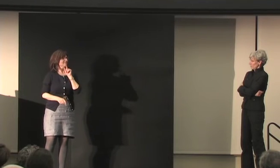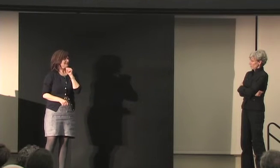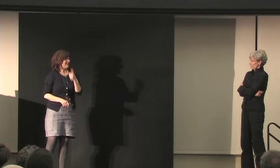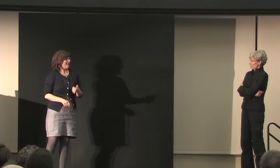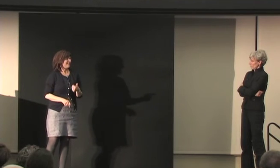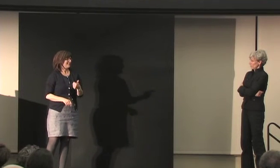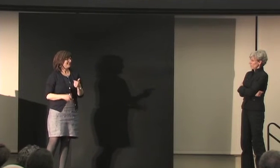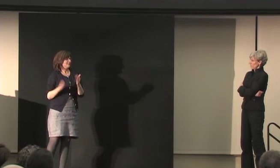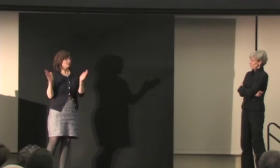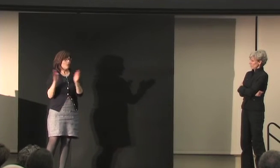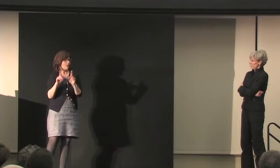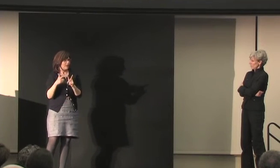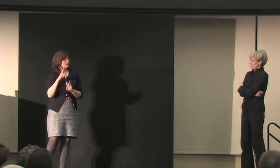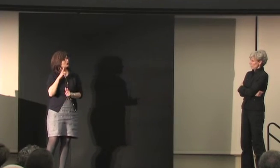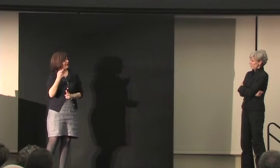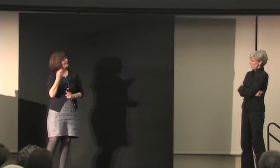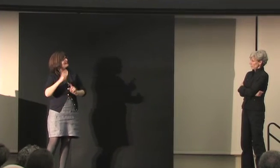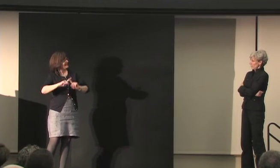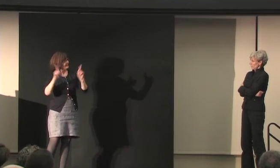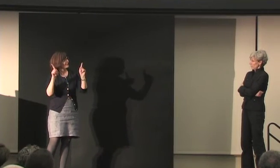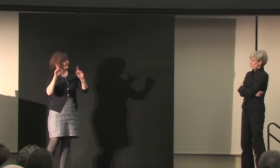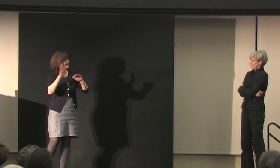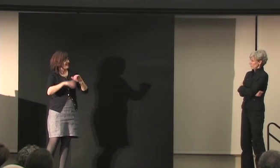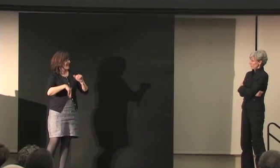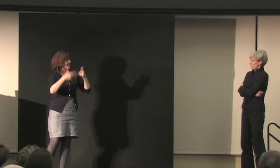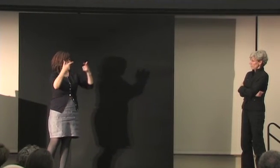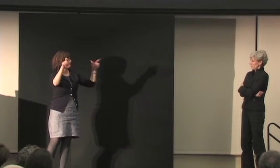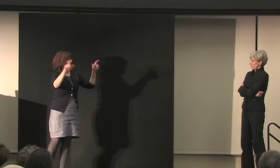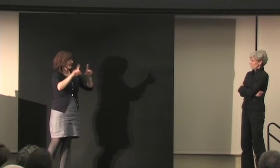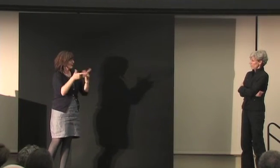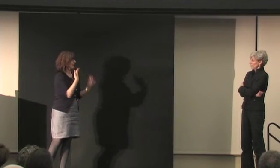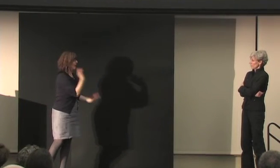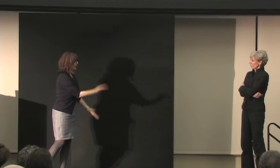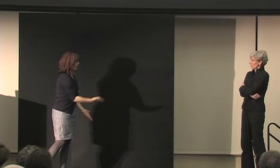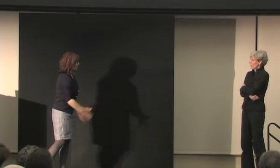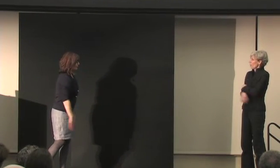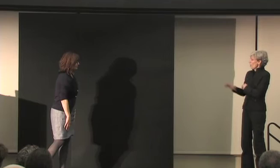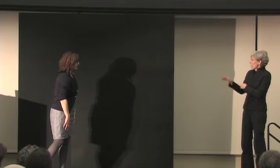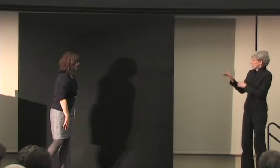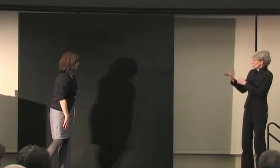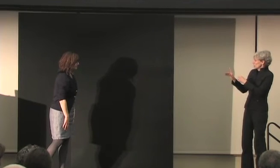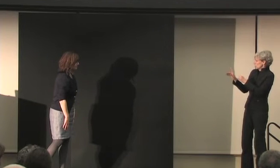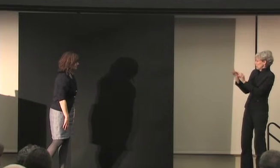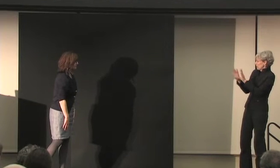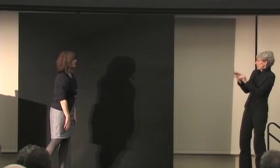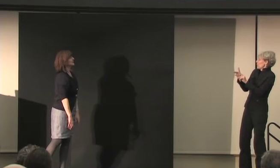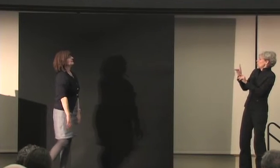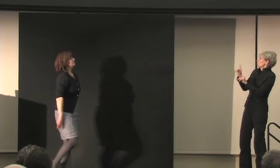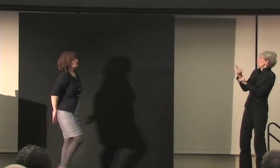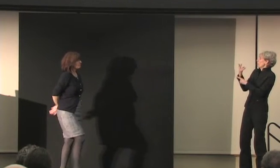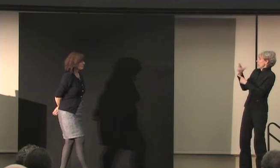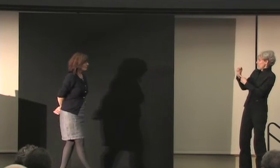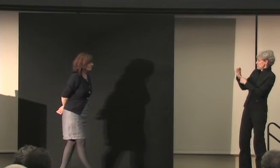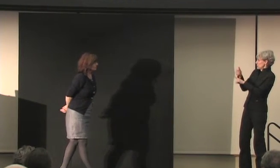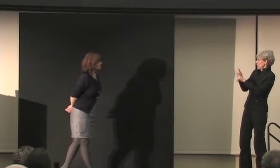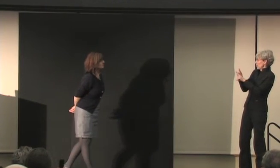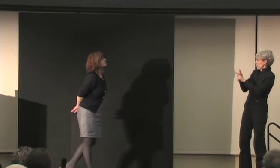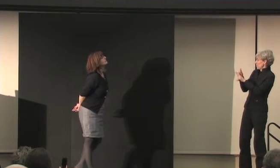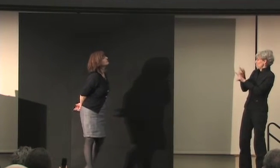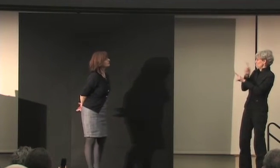so it's interesting this is something we've learned from studying this small community of language users that this is a reason for the variation let